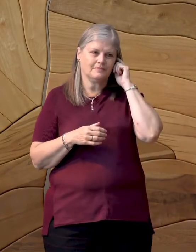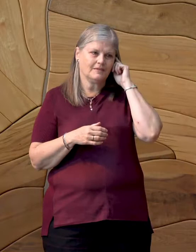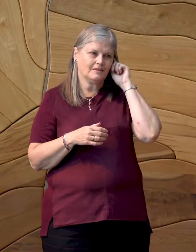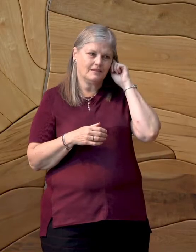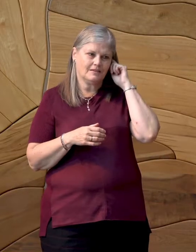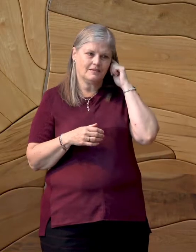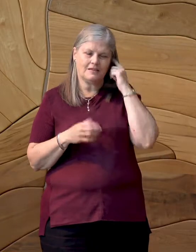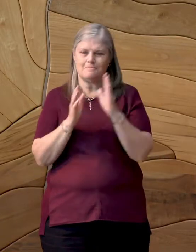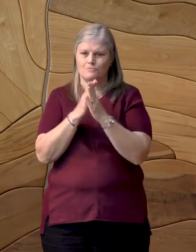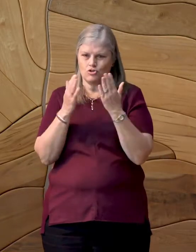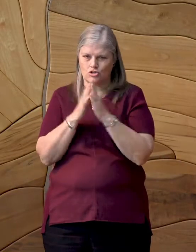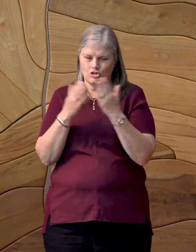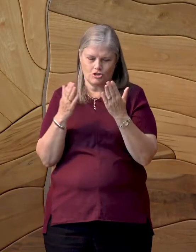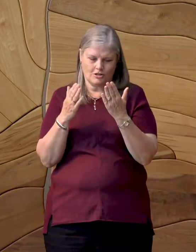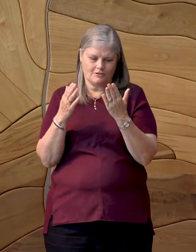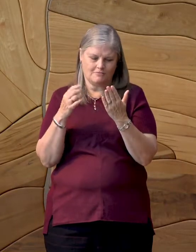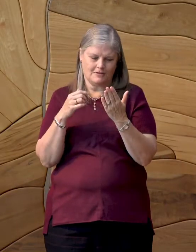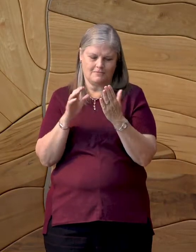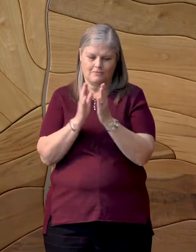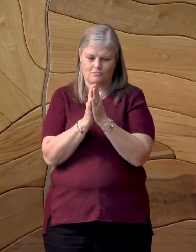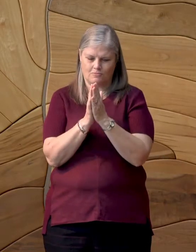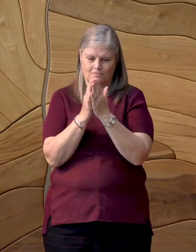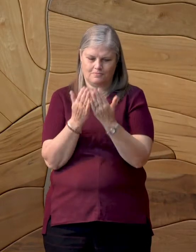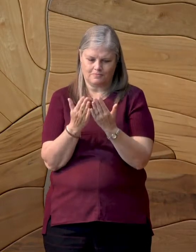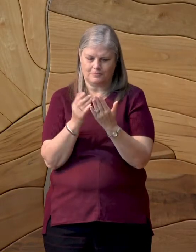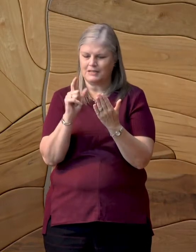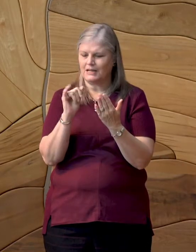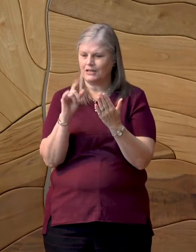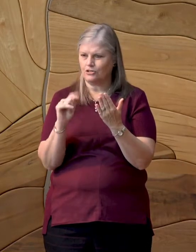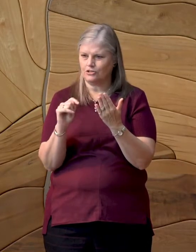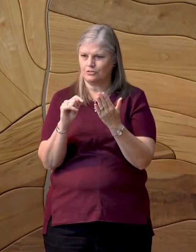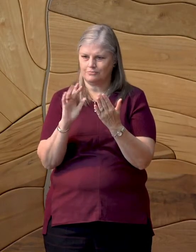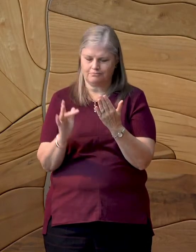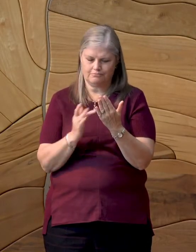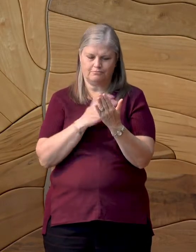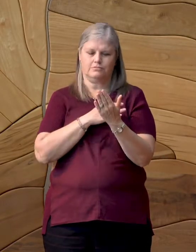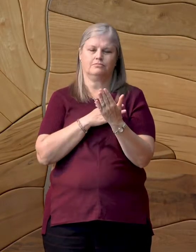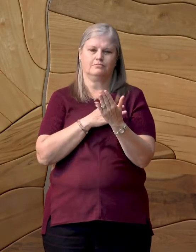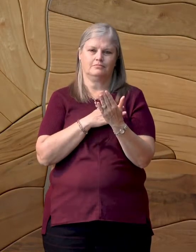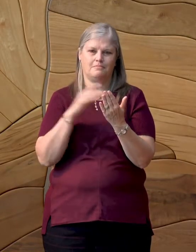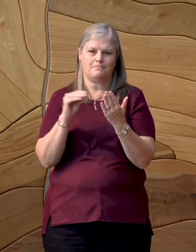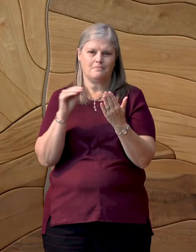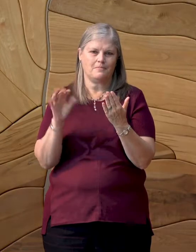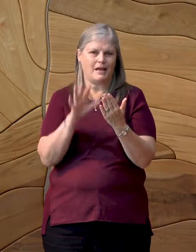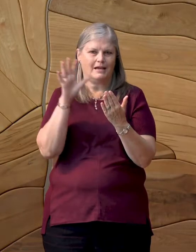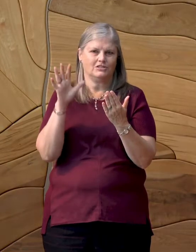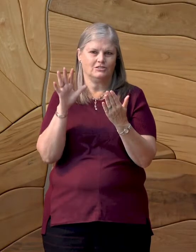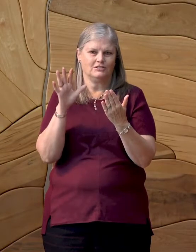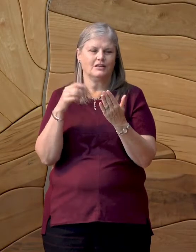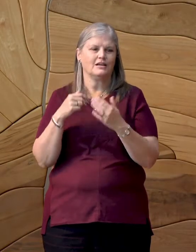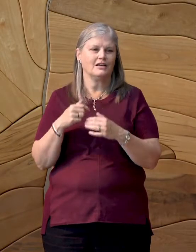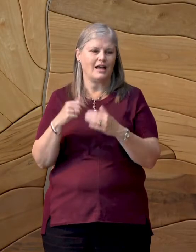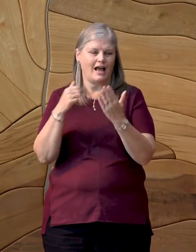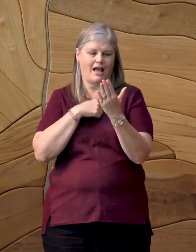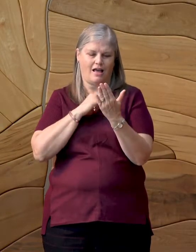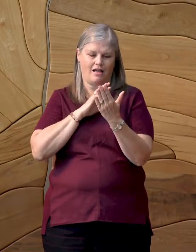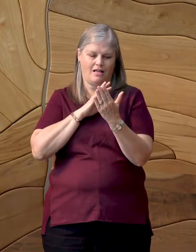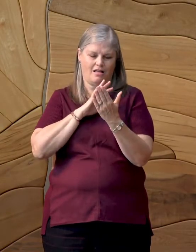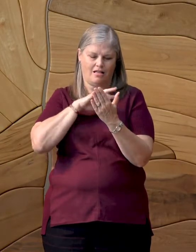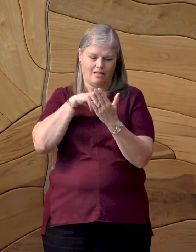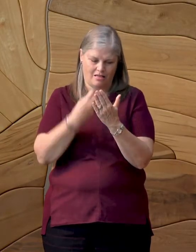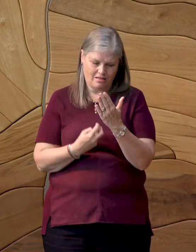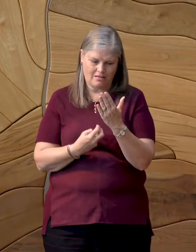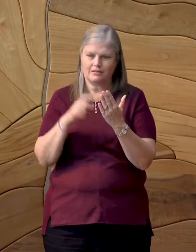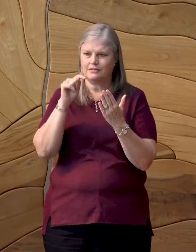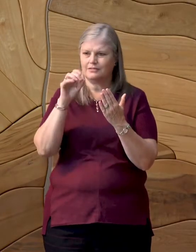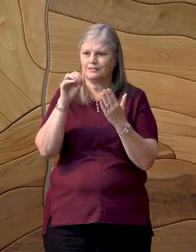now in my grasp. Literature worked its magic on me that night. I was Tom Sawyer